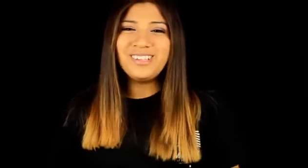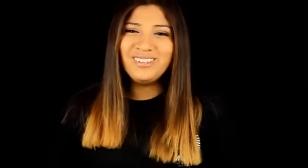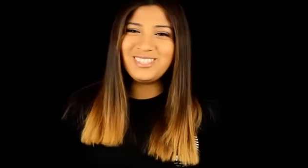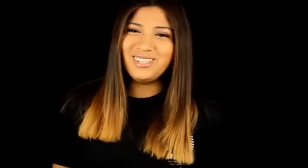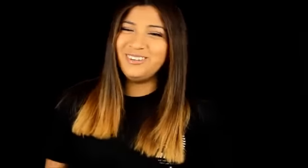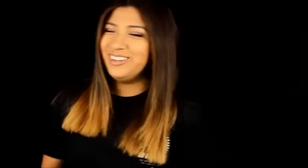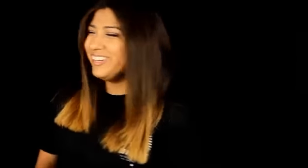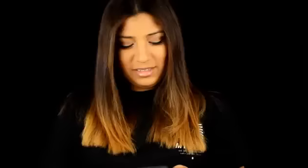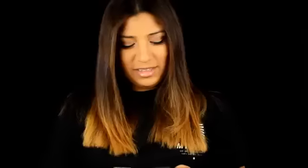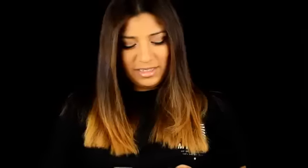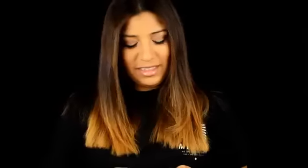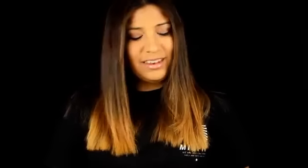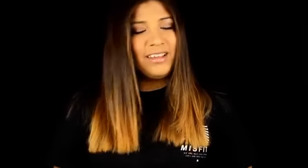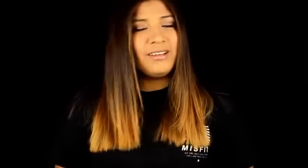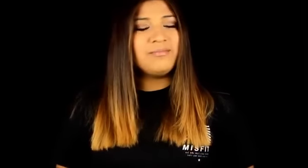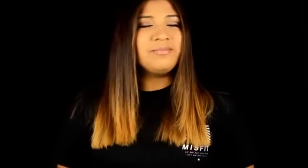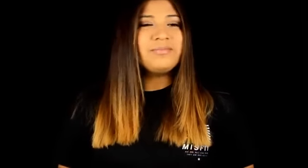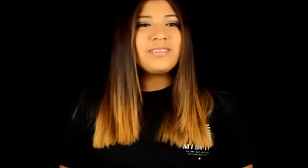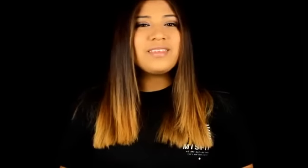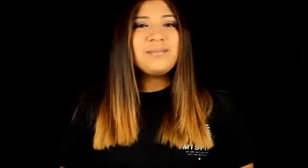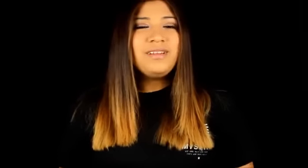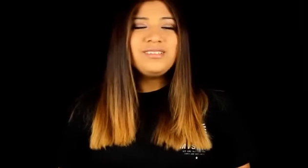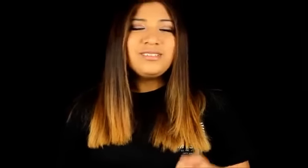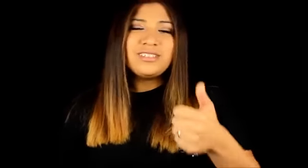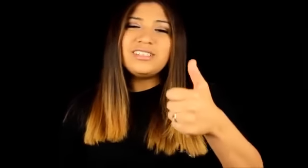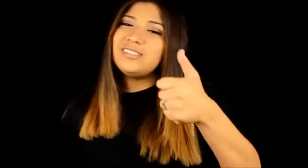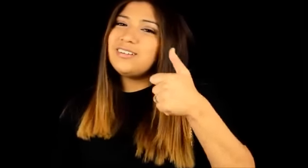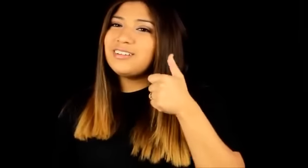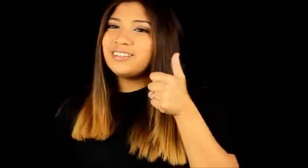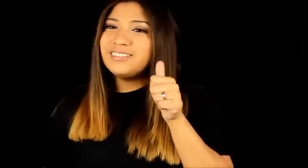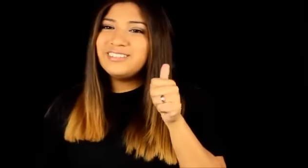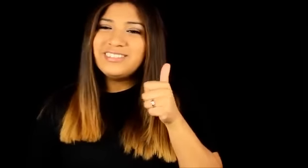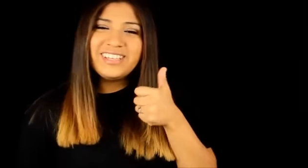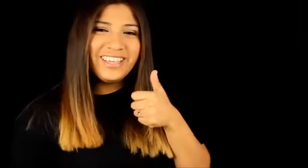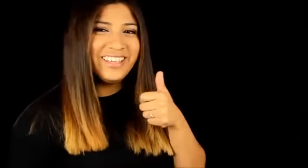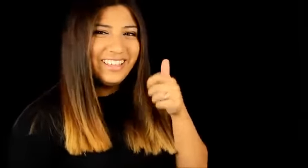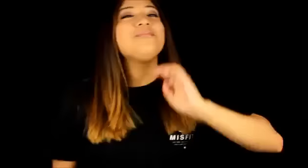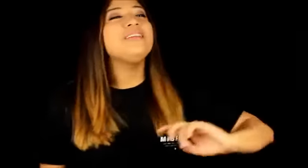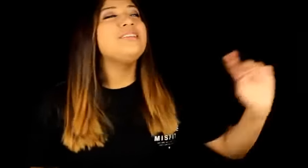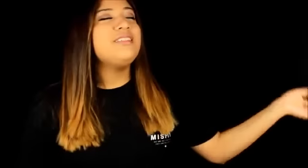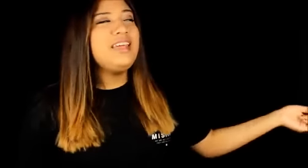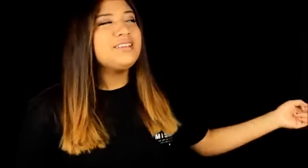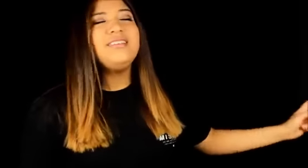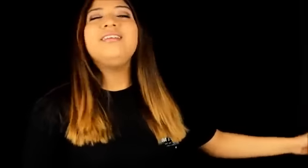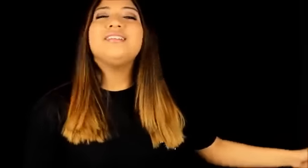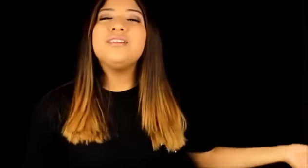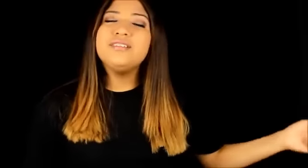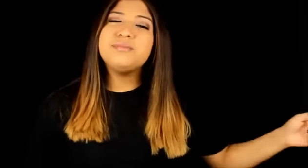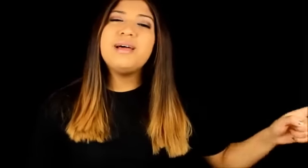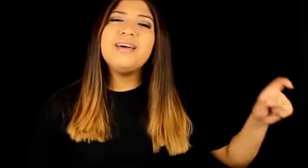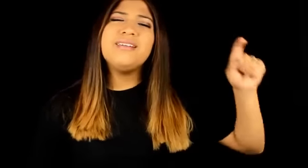song too and then um but it's good it's all good so the next song is called smile